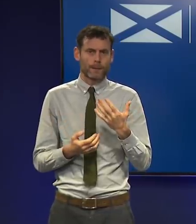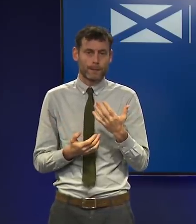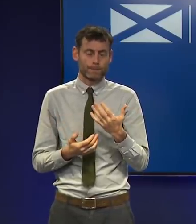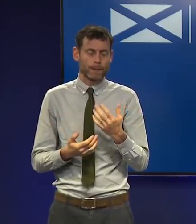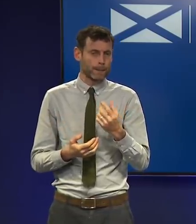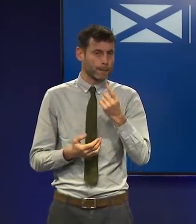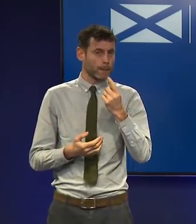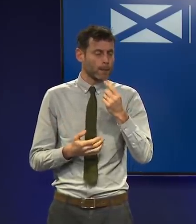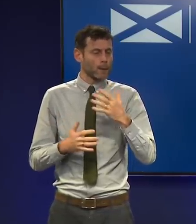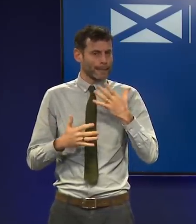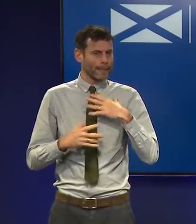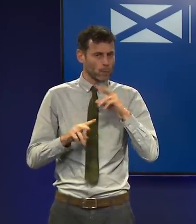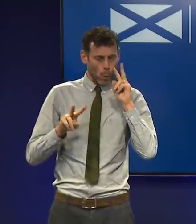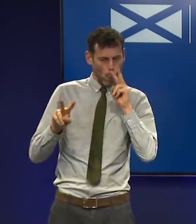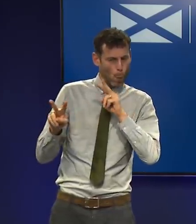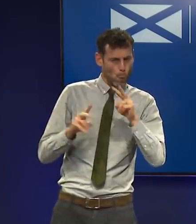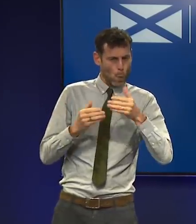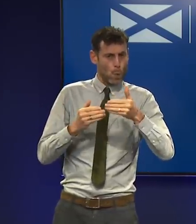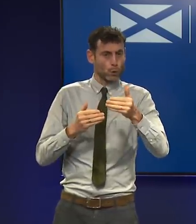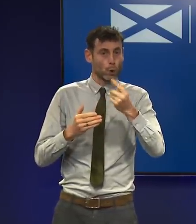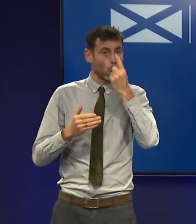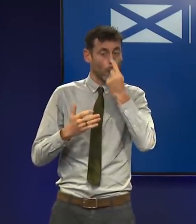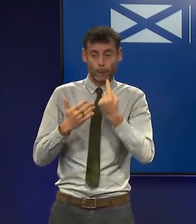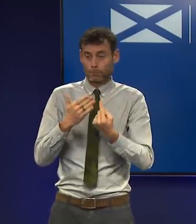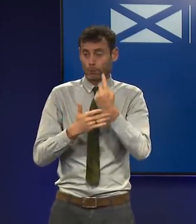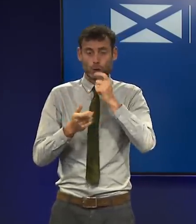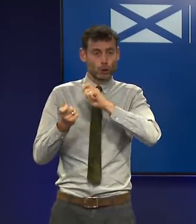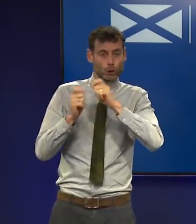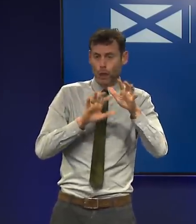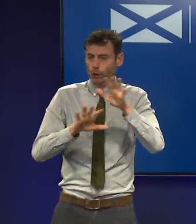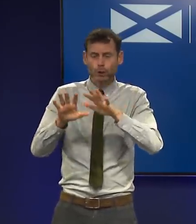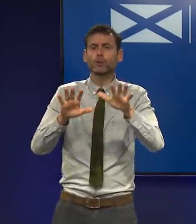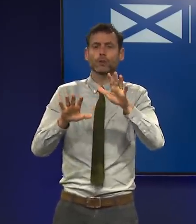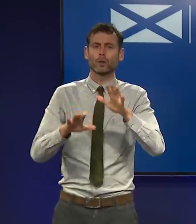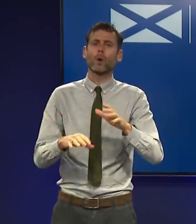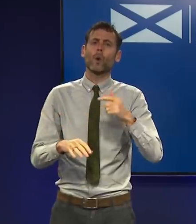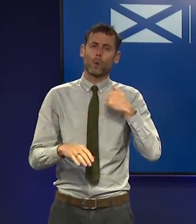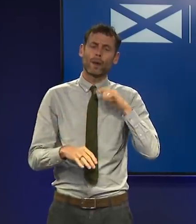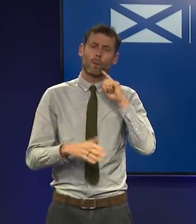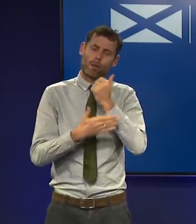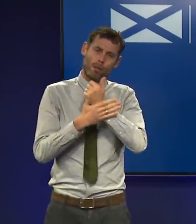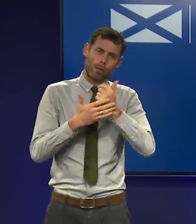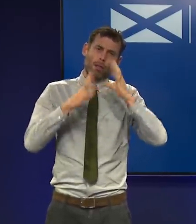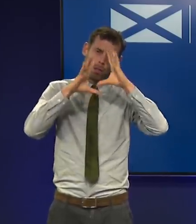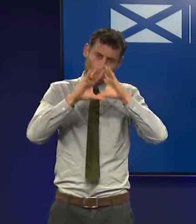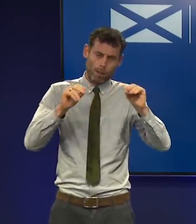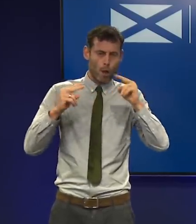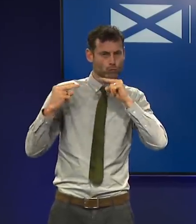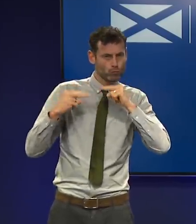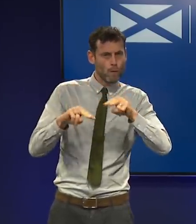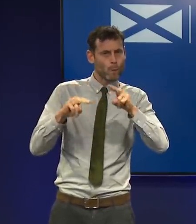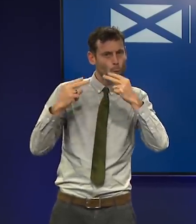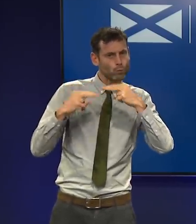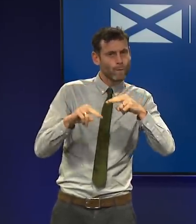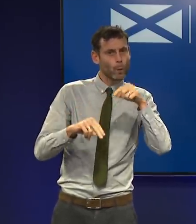a fast moving situation, so our response will be kept under close review as we learn more about the risk Omicron poses and the nature